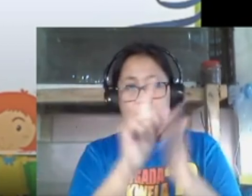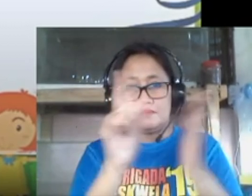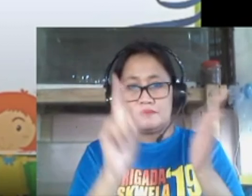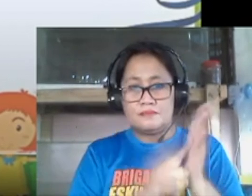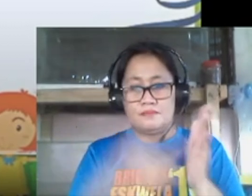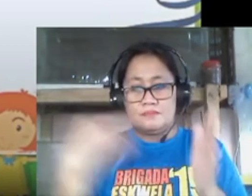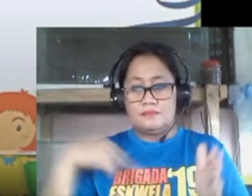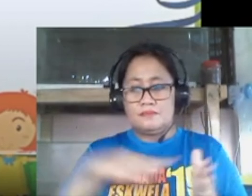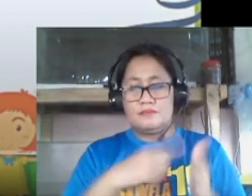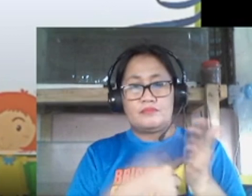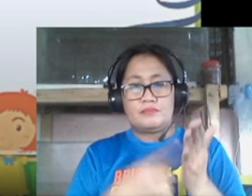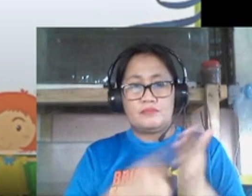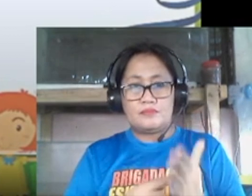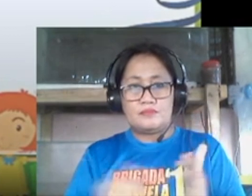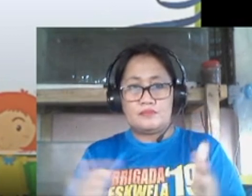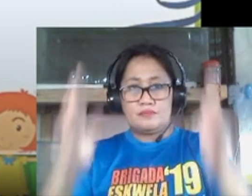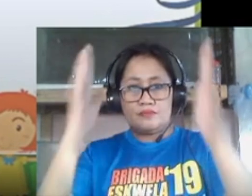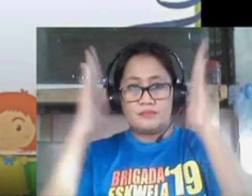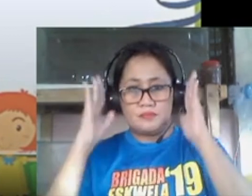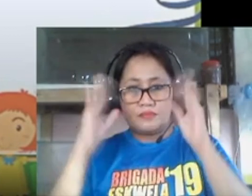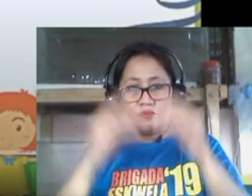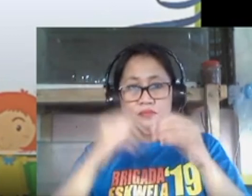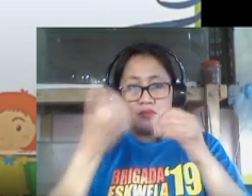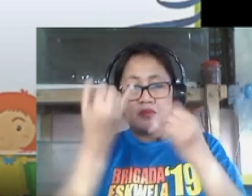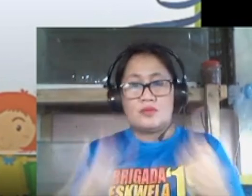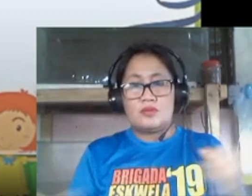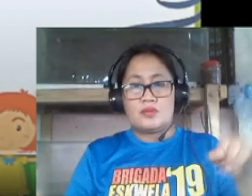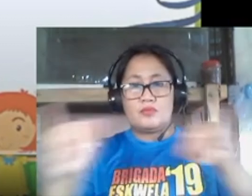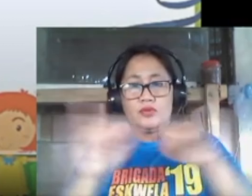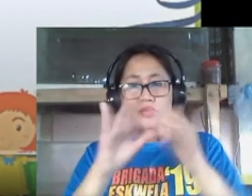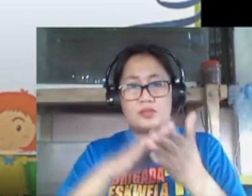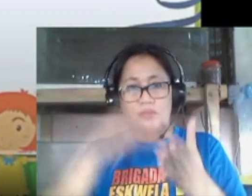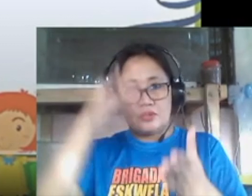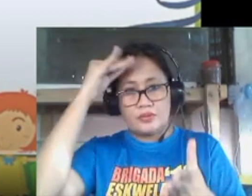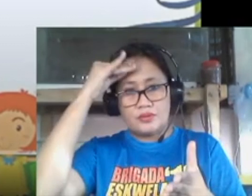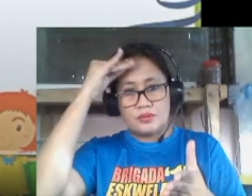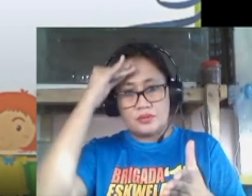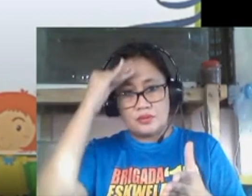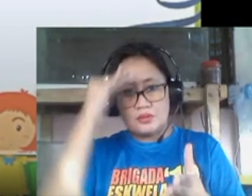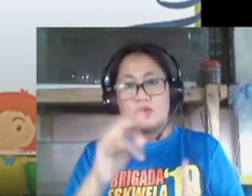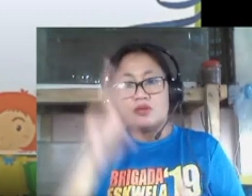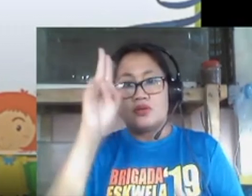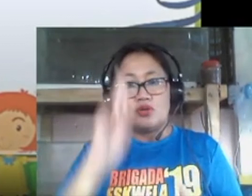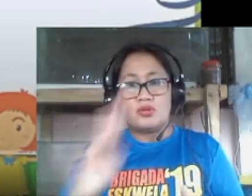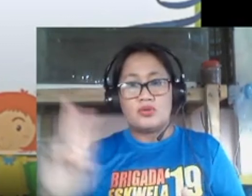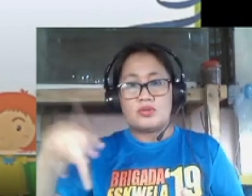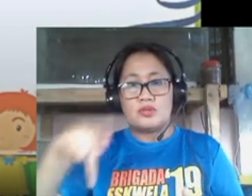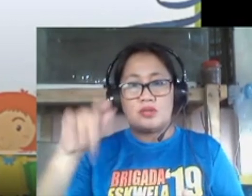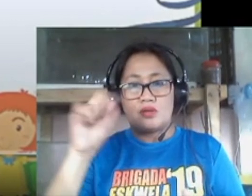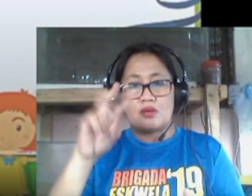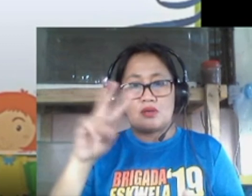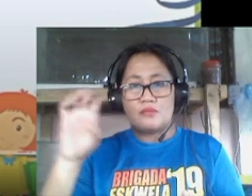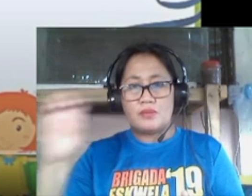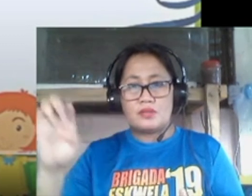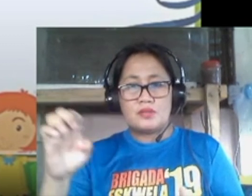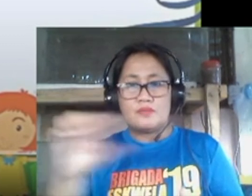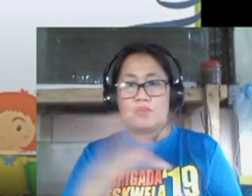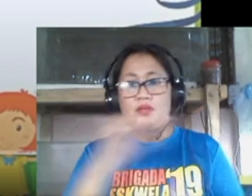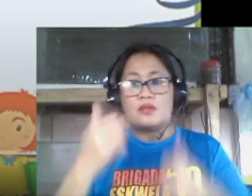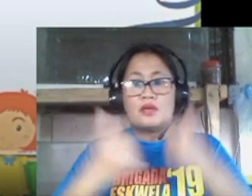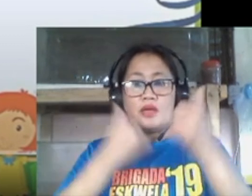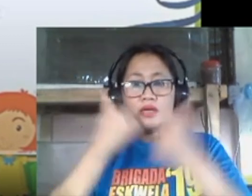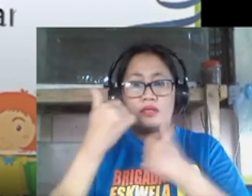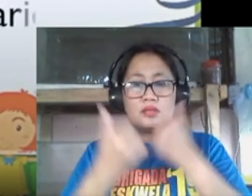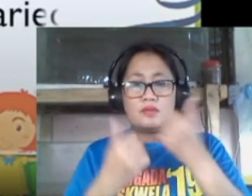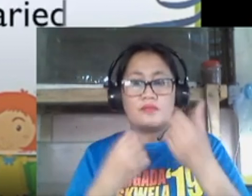discussion would focus on the most essential learning competency use the passive and active voice